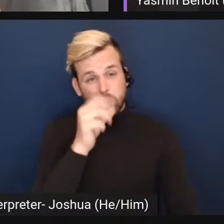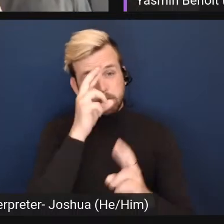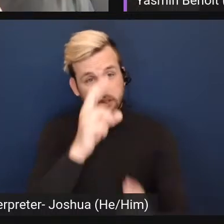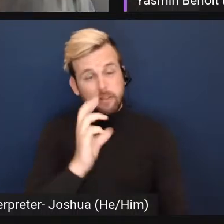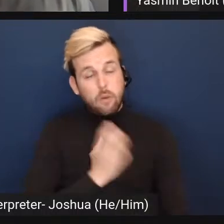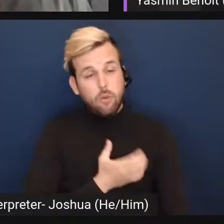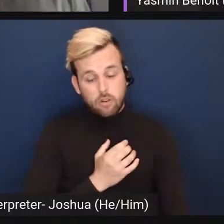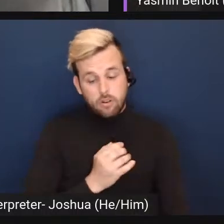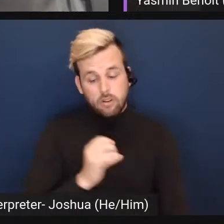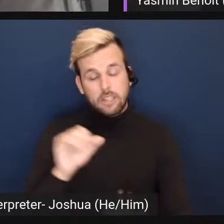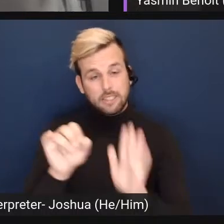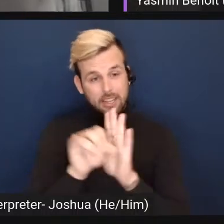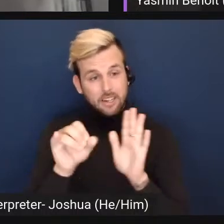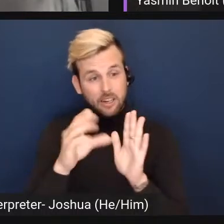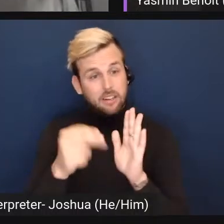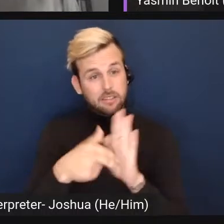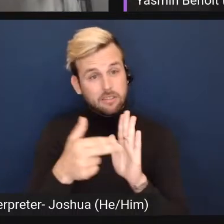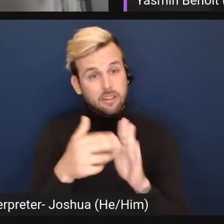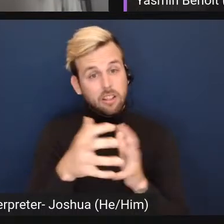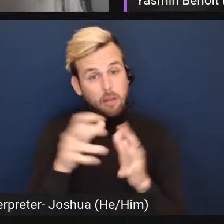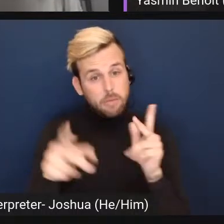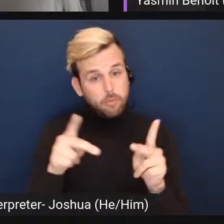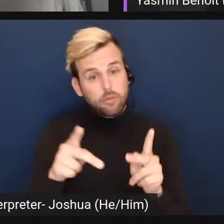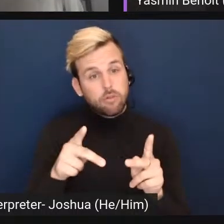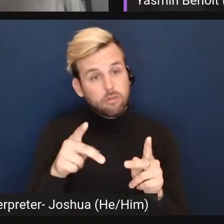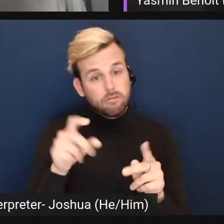identity, and the truth is a lot of people out there are,